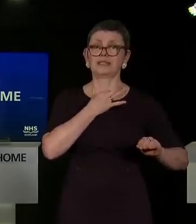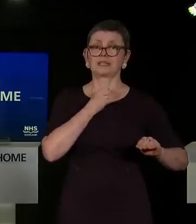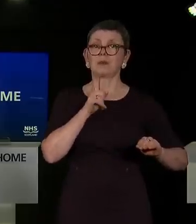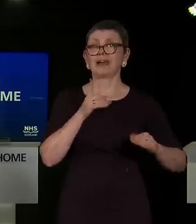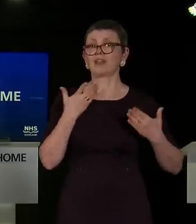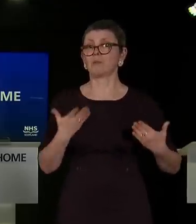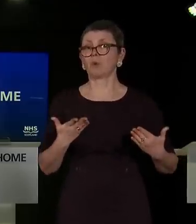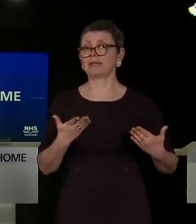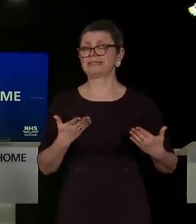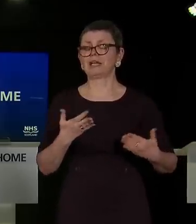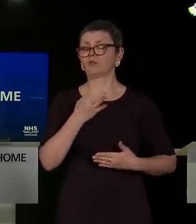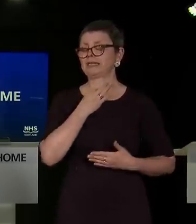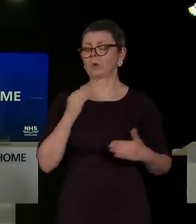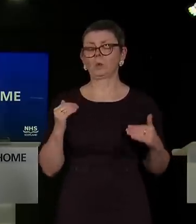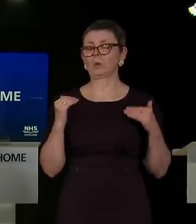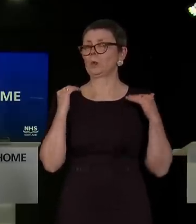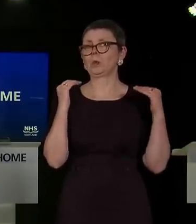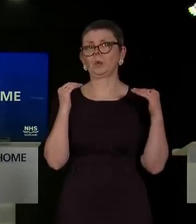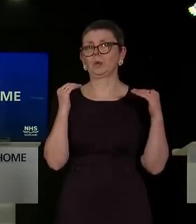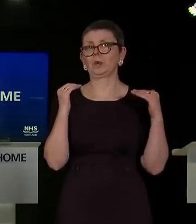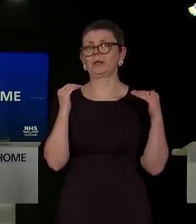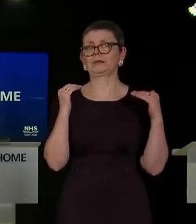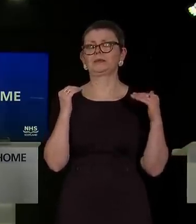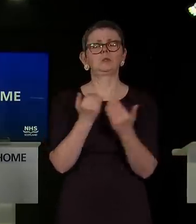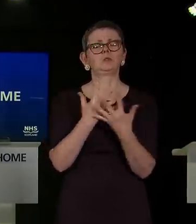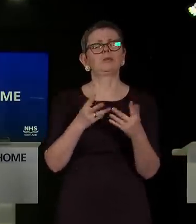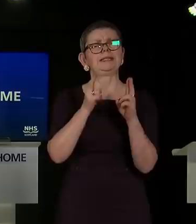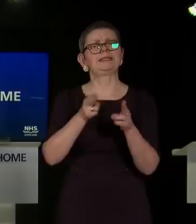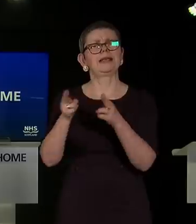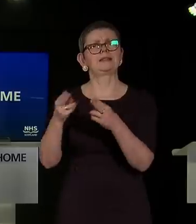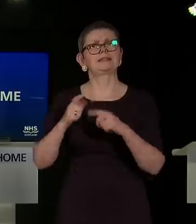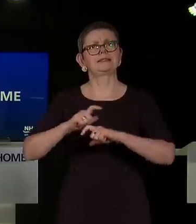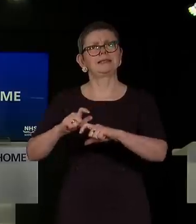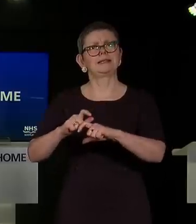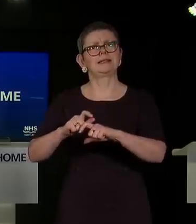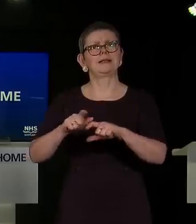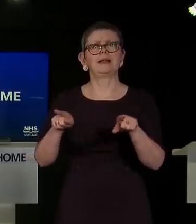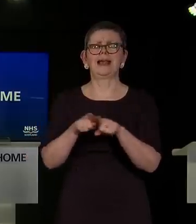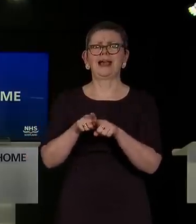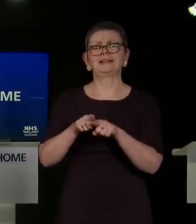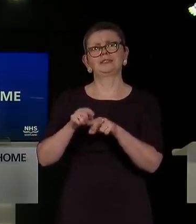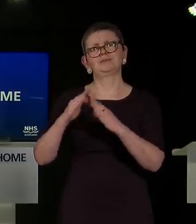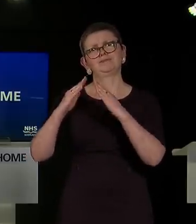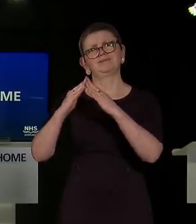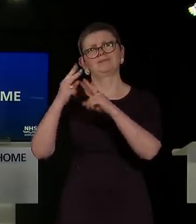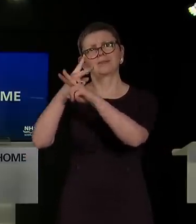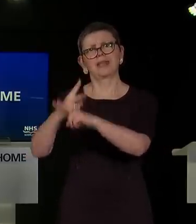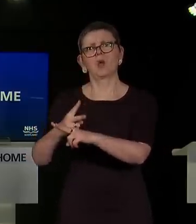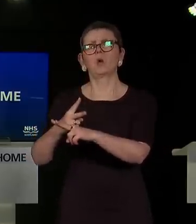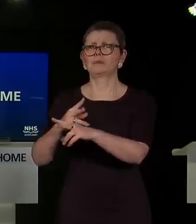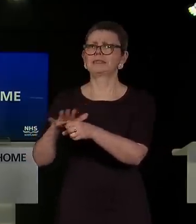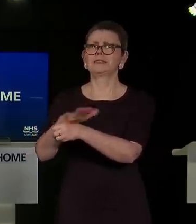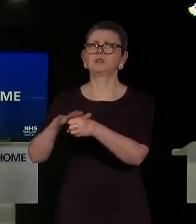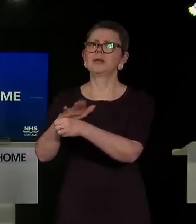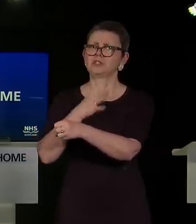is that the risk is still too great. Too many people are still dying, and the situation in care homes, despite the extraordinary